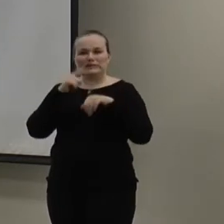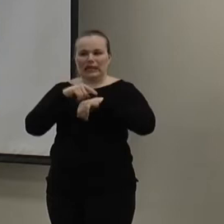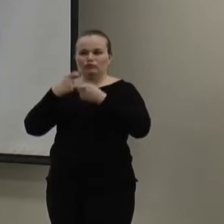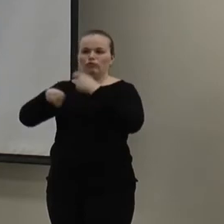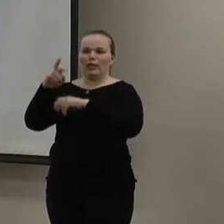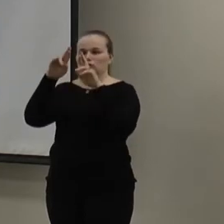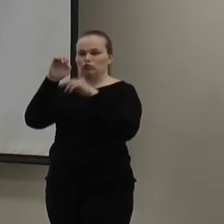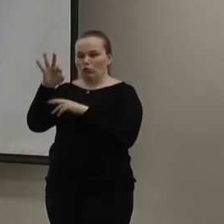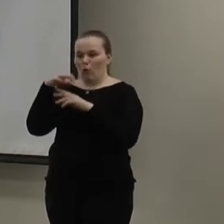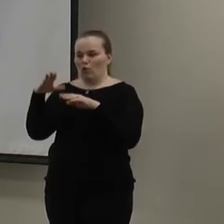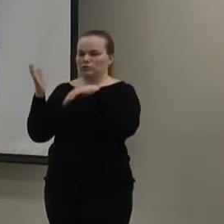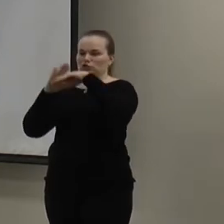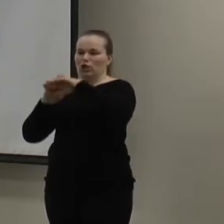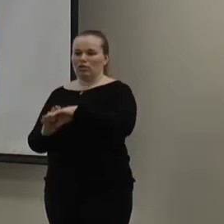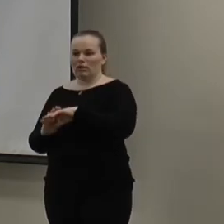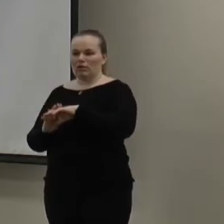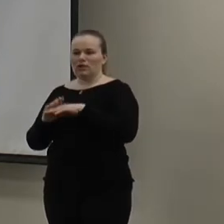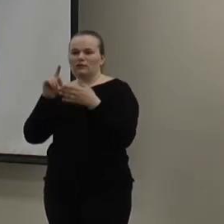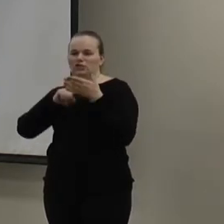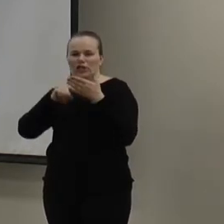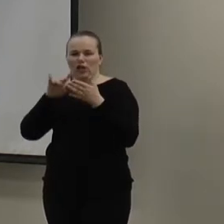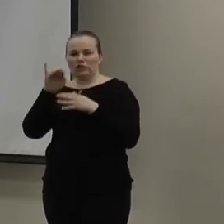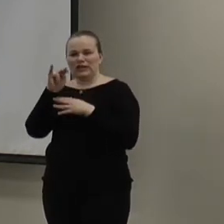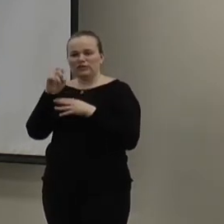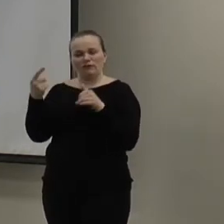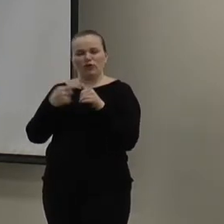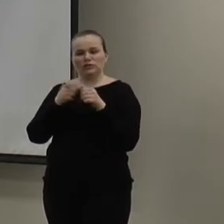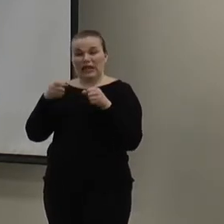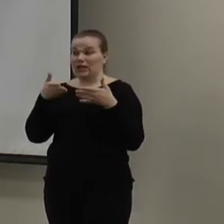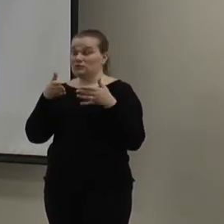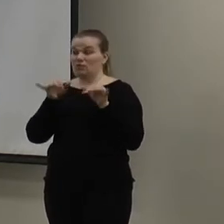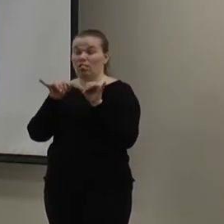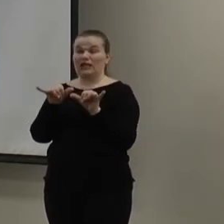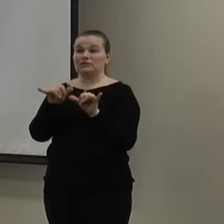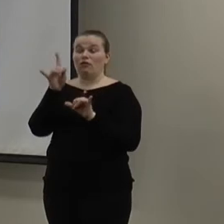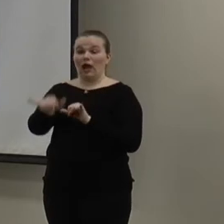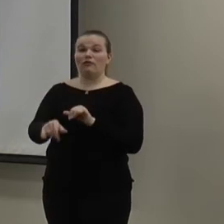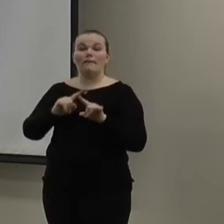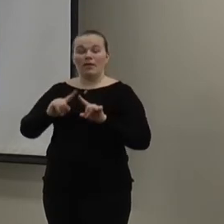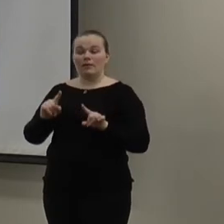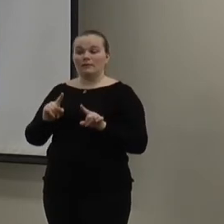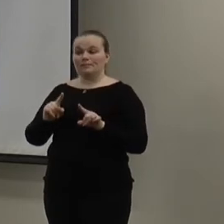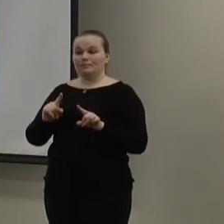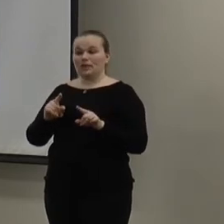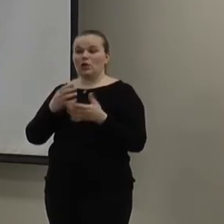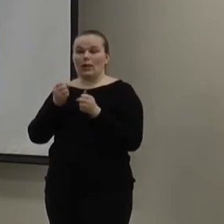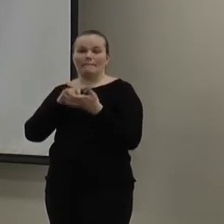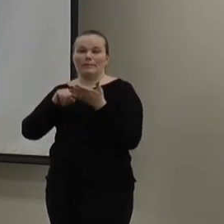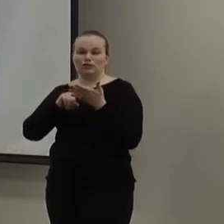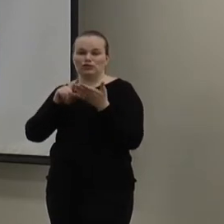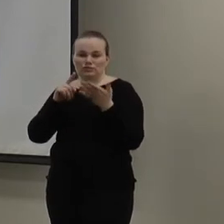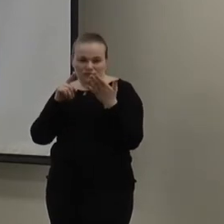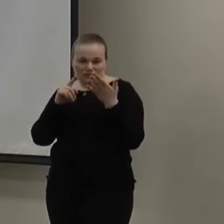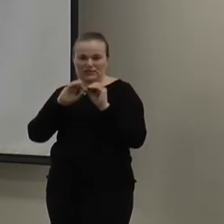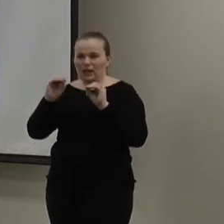roof repaired or re-shingled, take a look at your installation. Just make sure, like, it can last for a long time. You just want to make sure that, yeah,